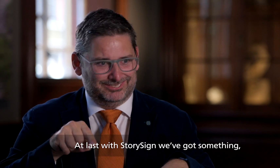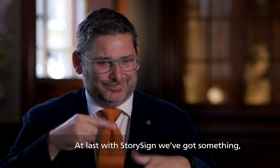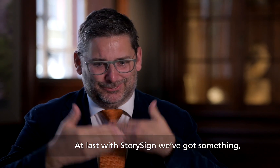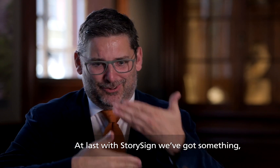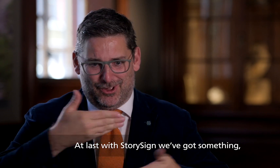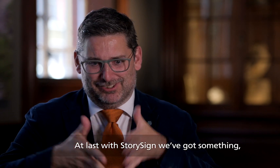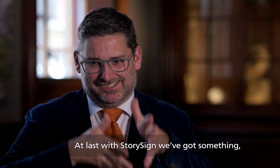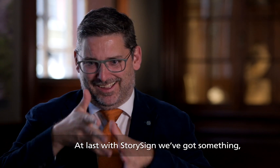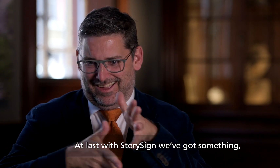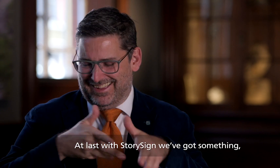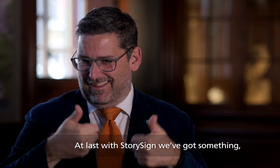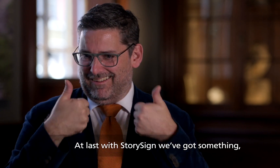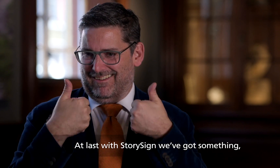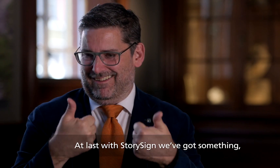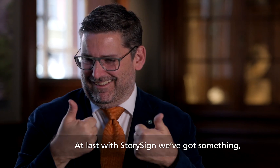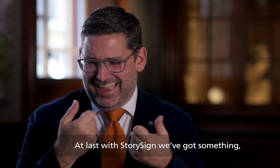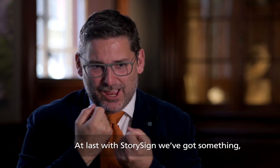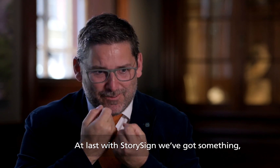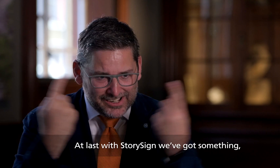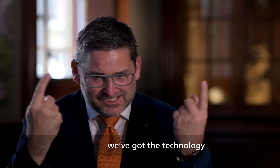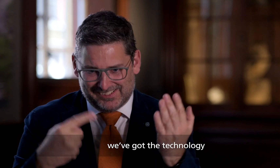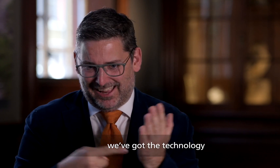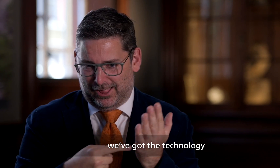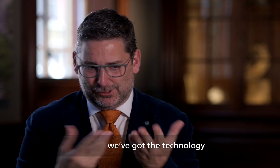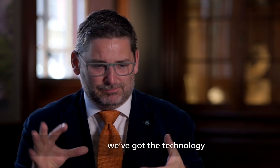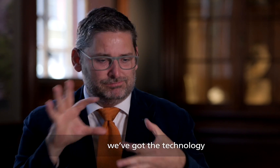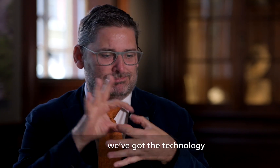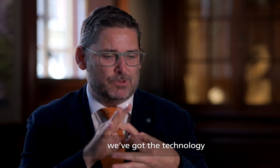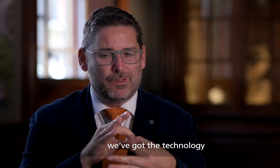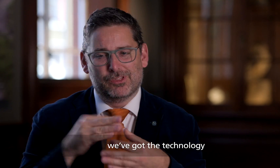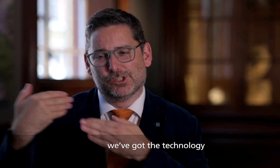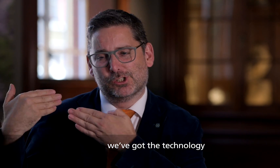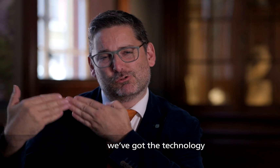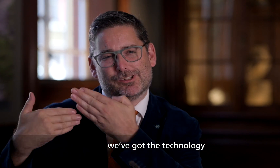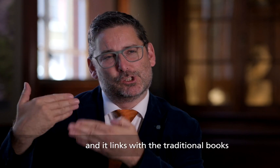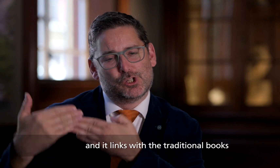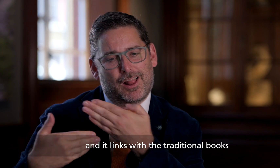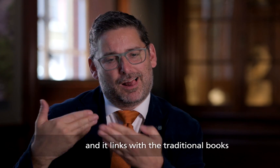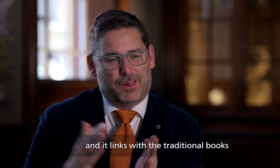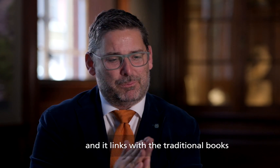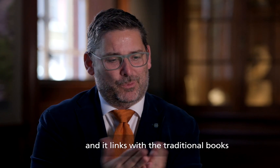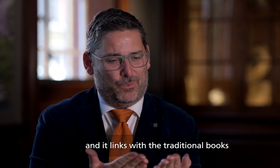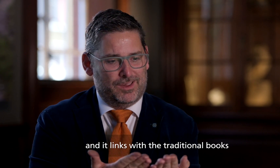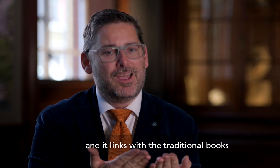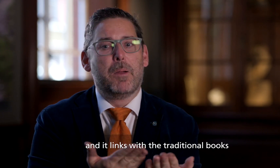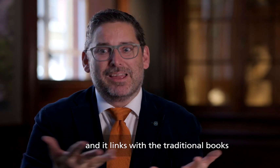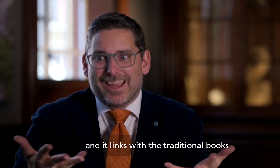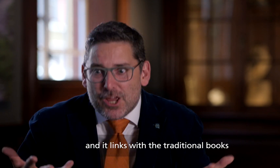A last with story sign, we've got something. We've got the technology. And it links with the traditional books.